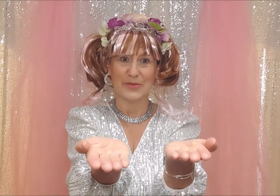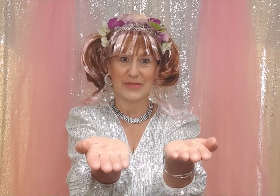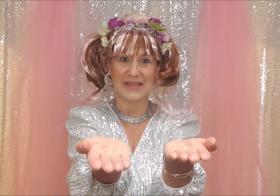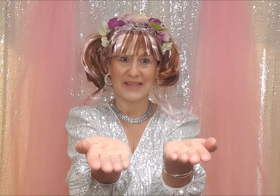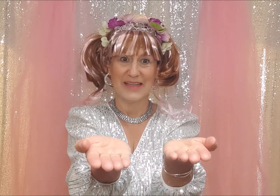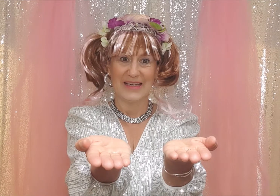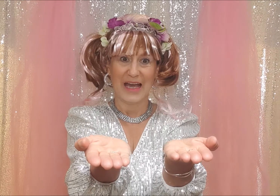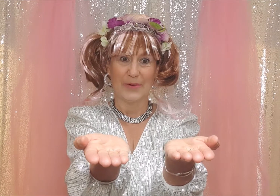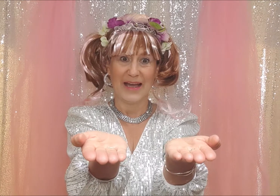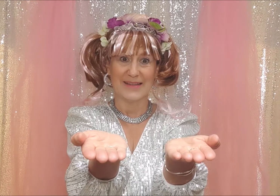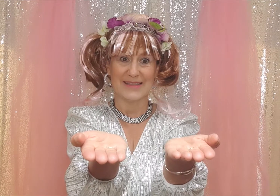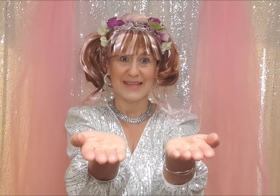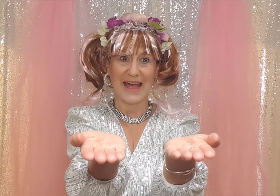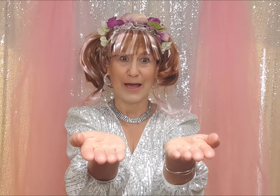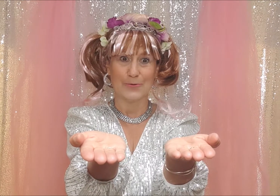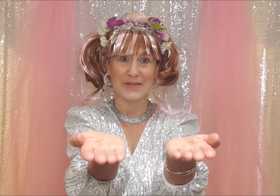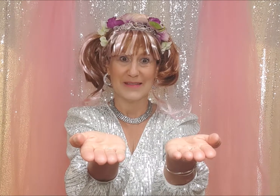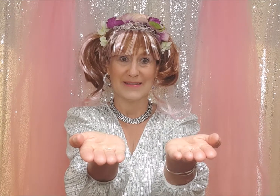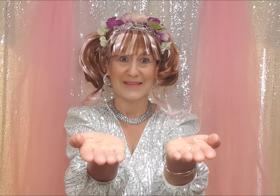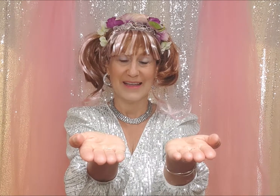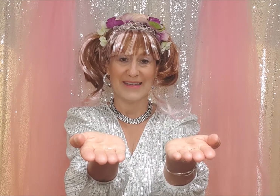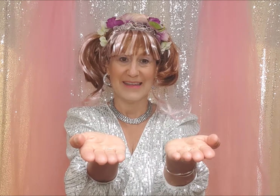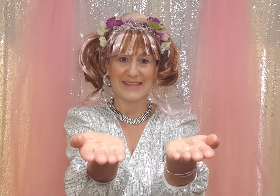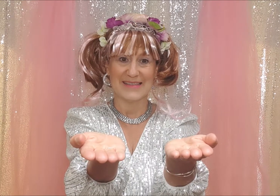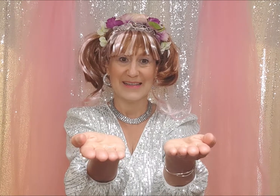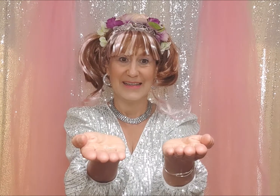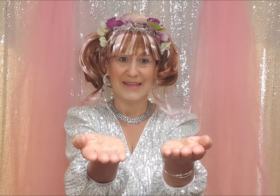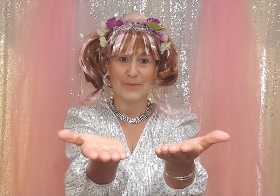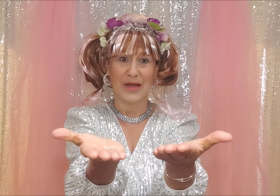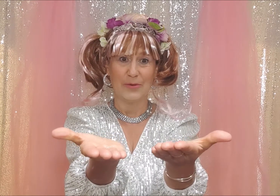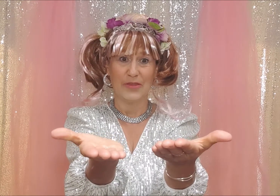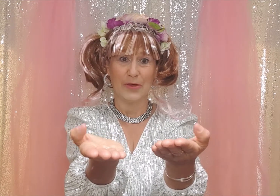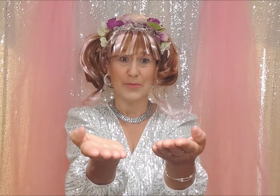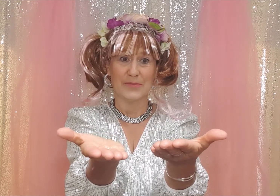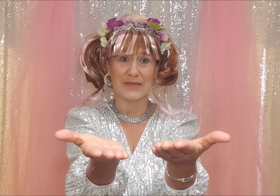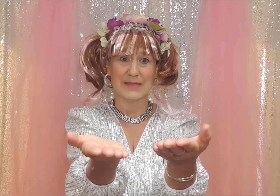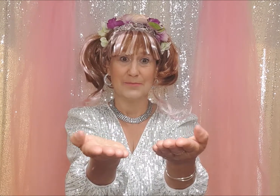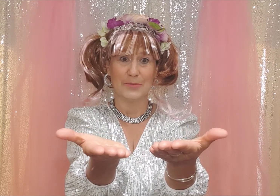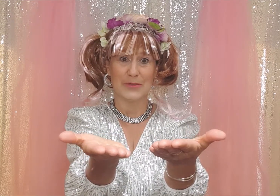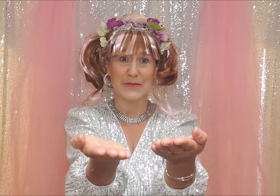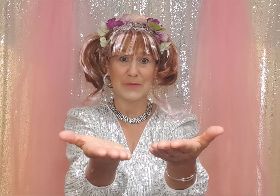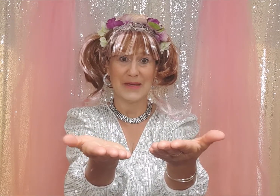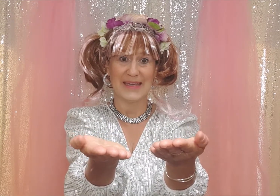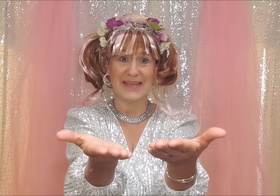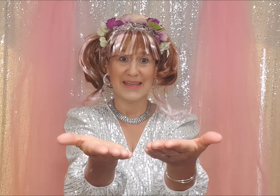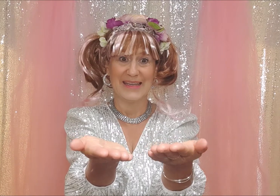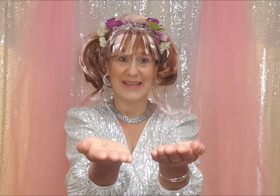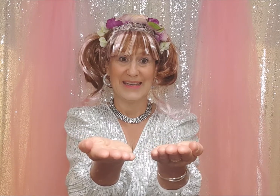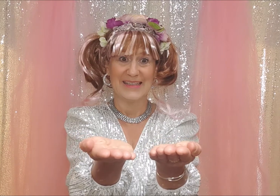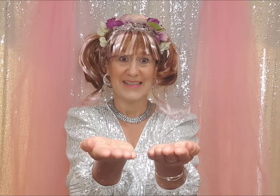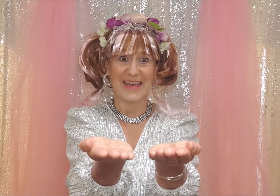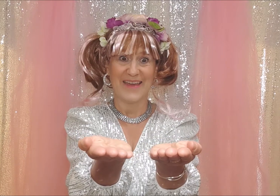put our hands out like this but our thumbs must be together